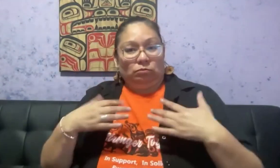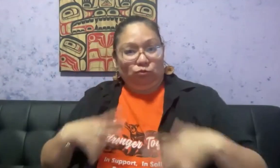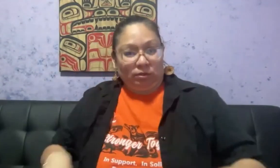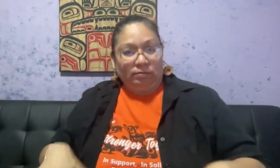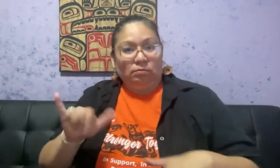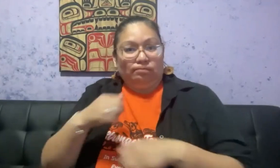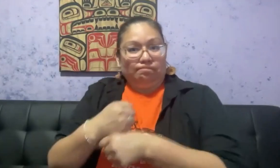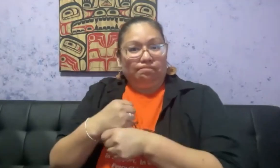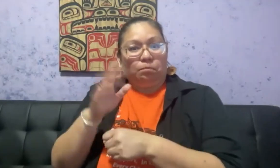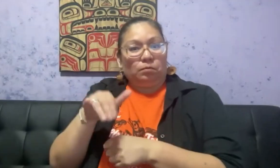her hair.